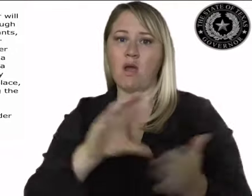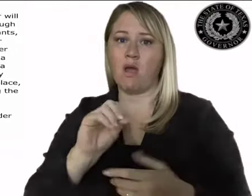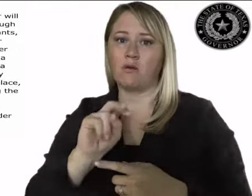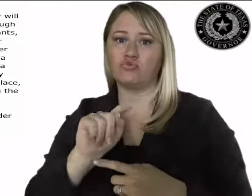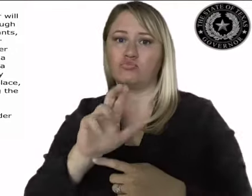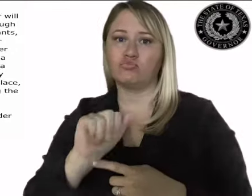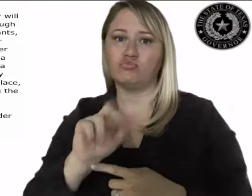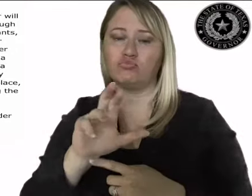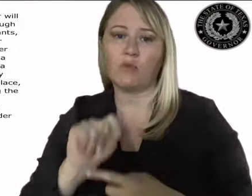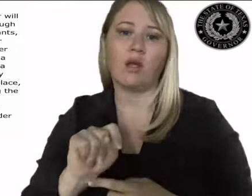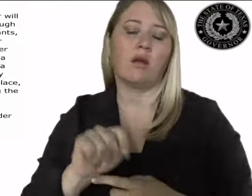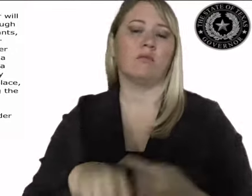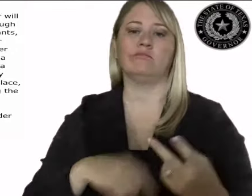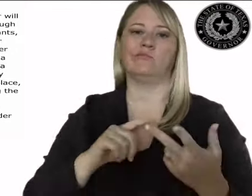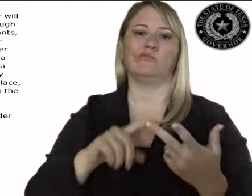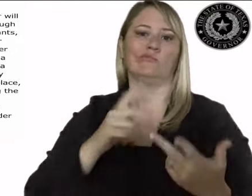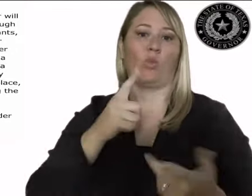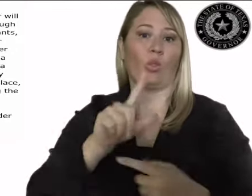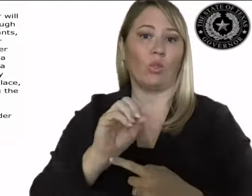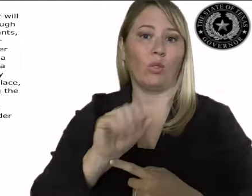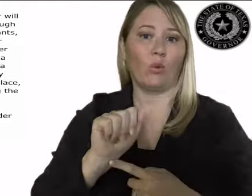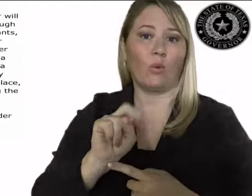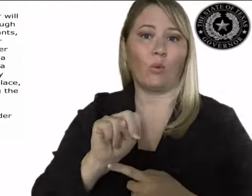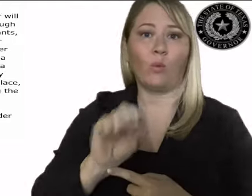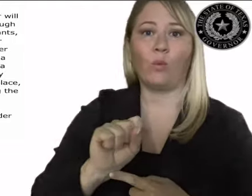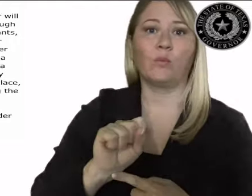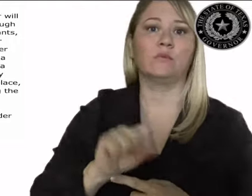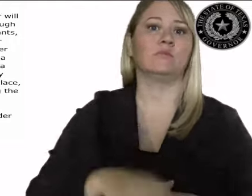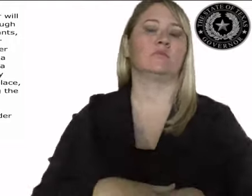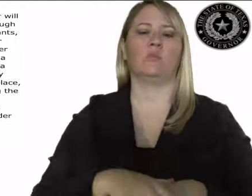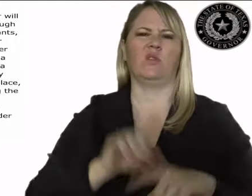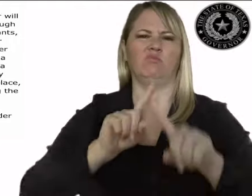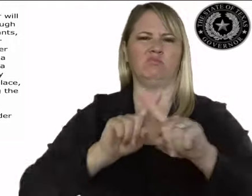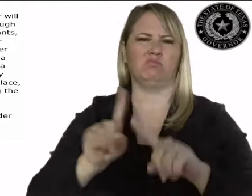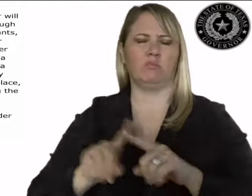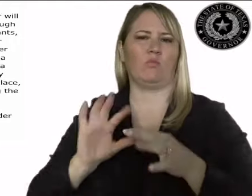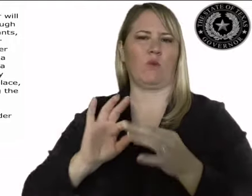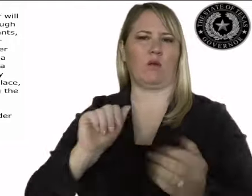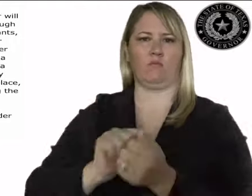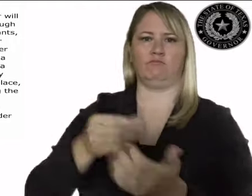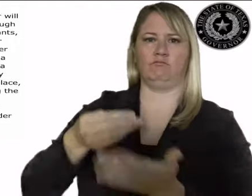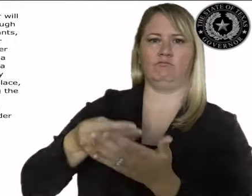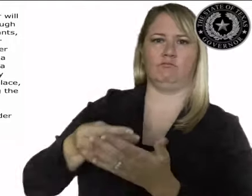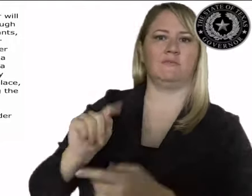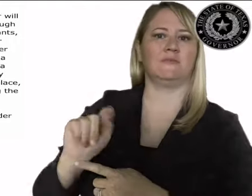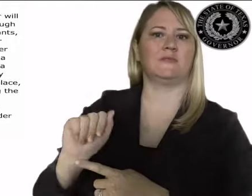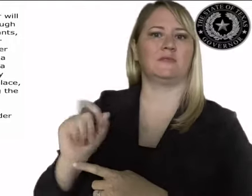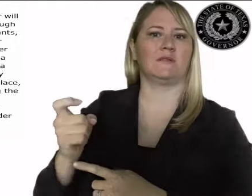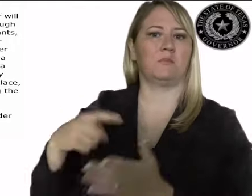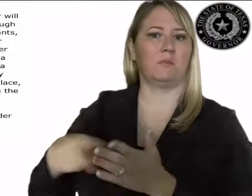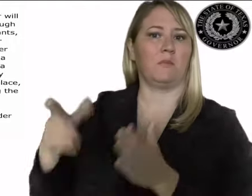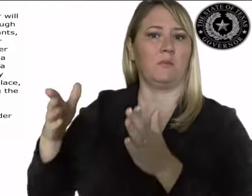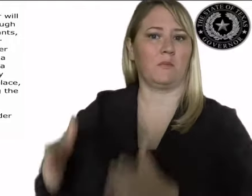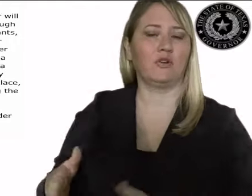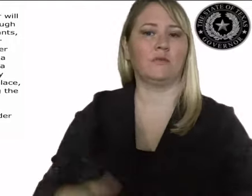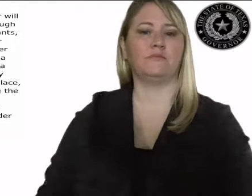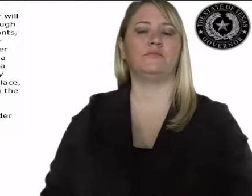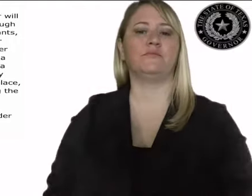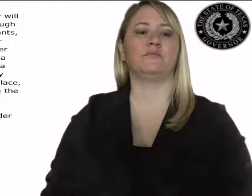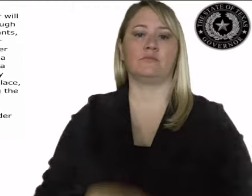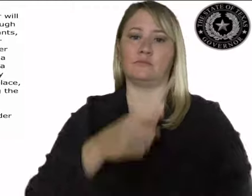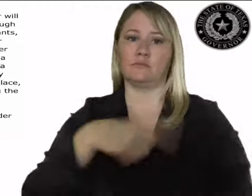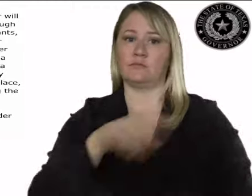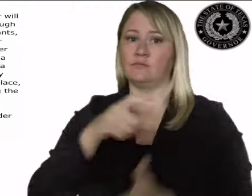or other disbursements of taxpayer money, shall not require a consumer to provide, as a condition of receiving any service or entering any place,